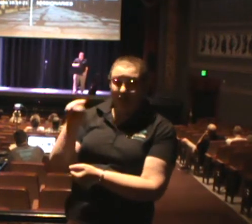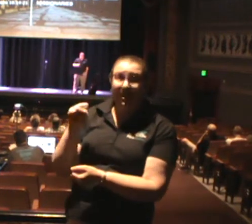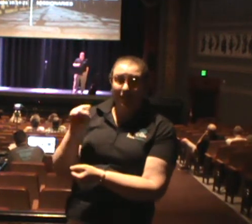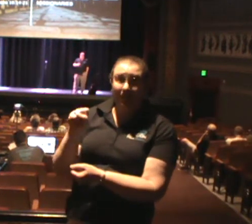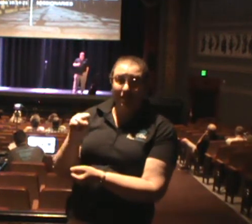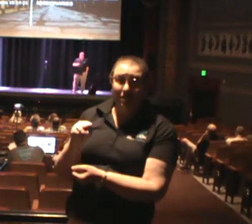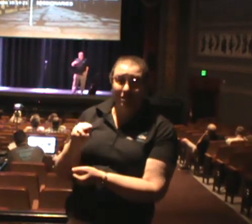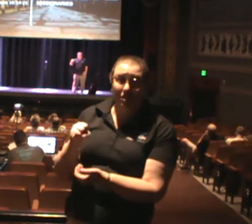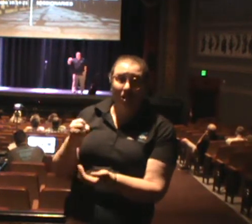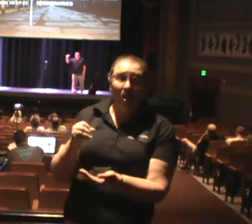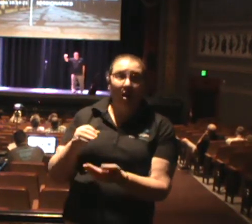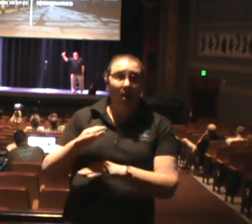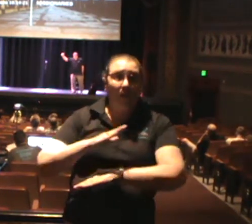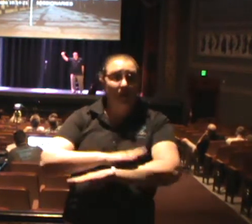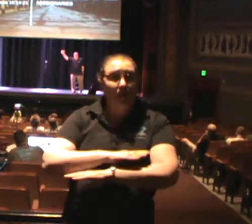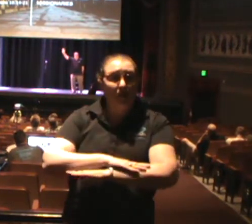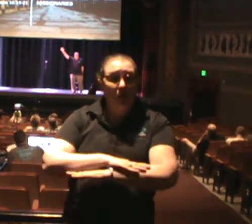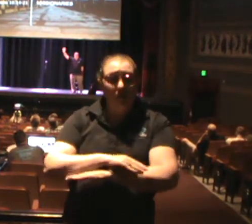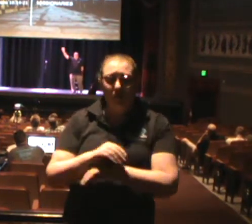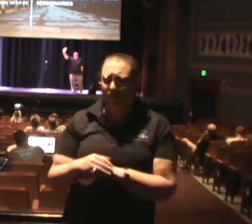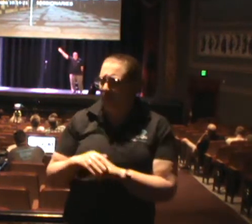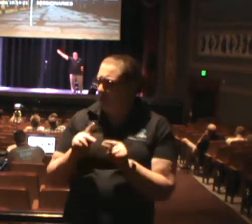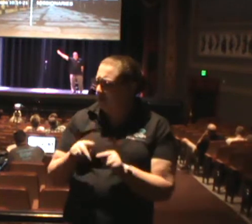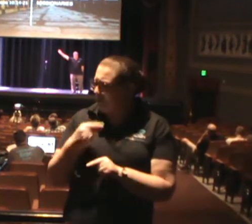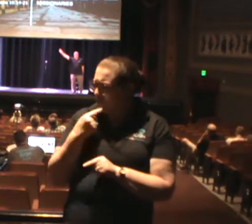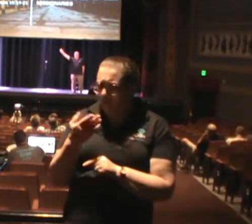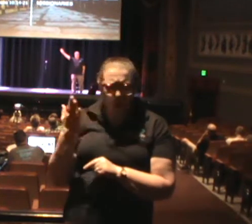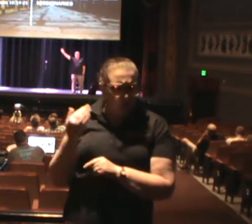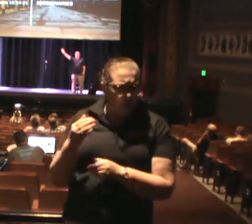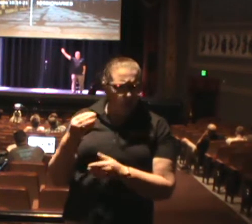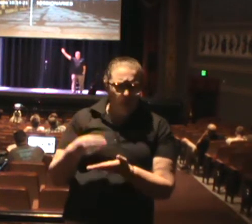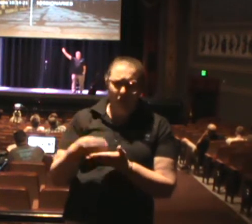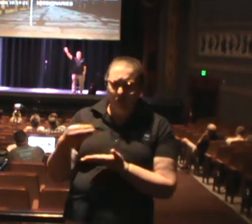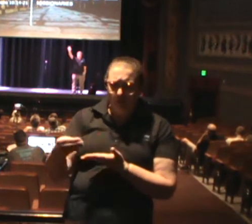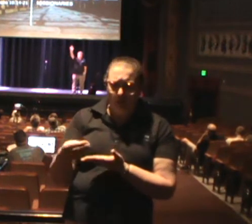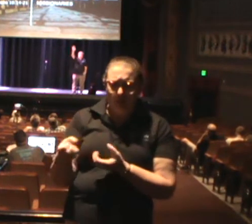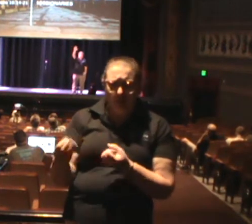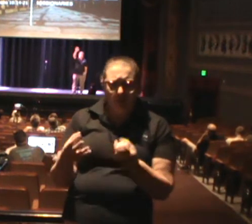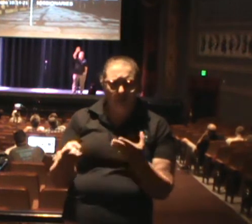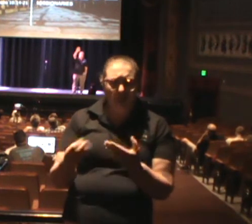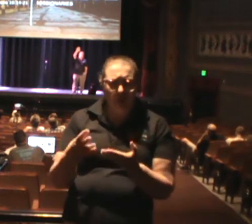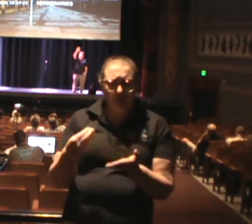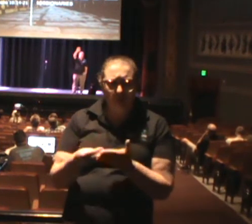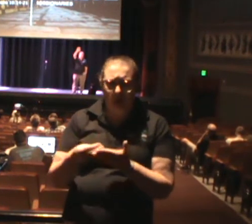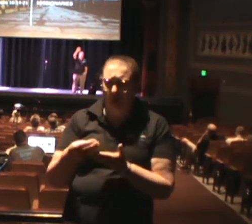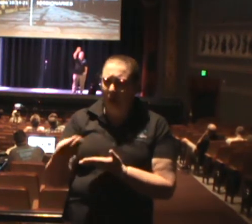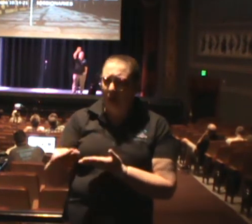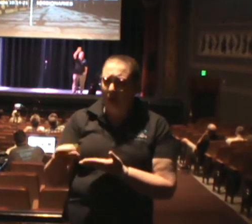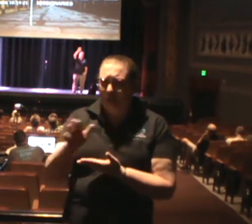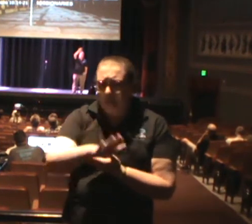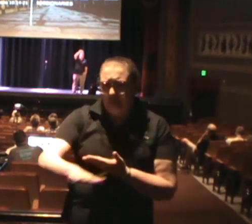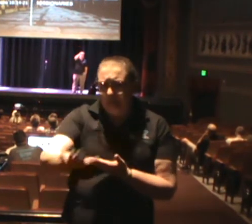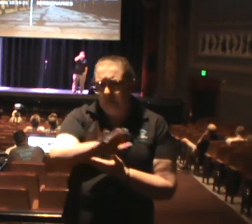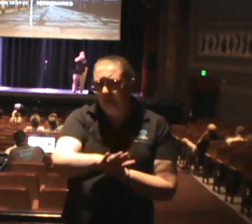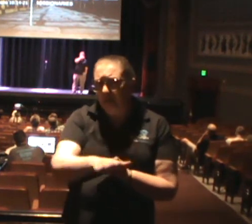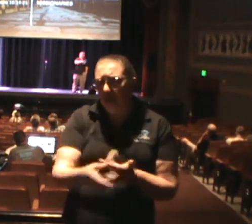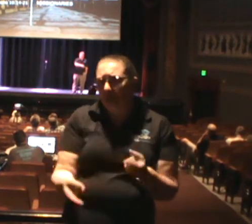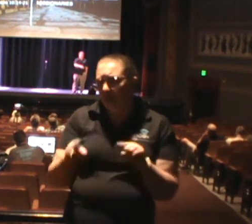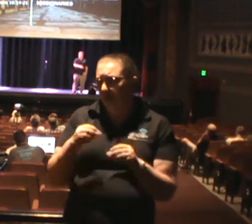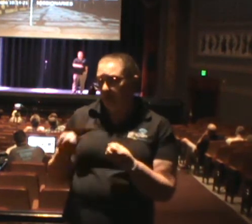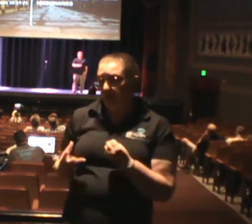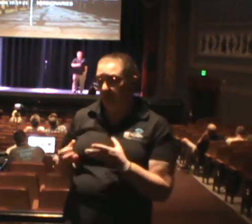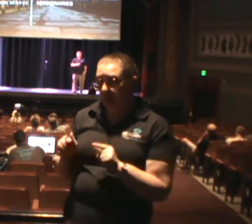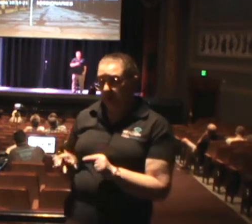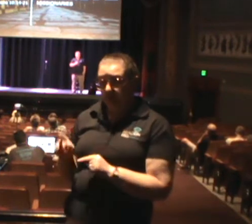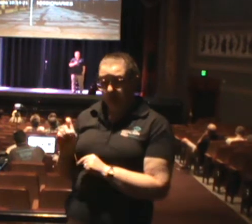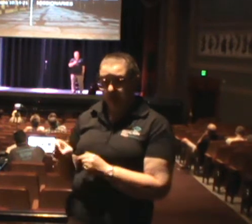that I get is why do we spend so much money over there when there are so many people that are in need right